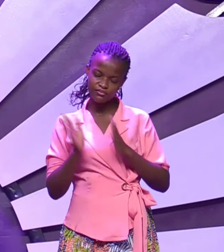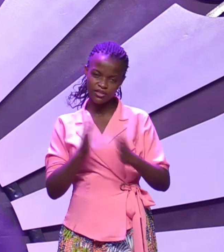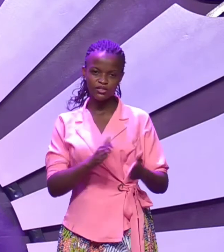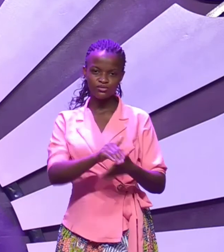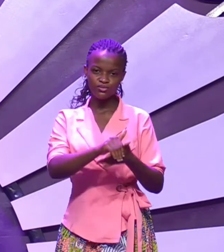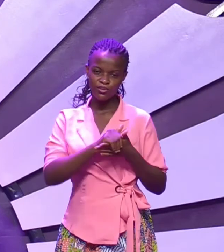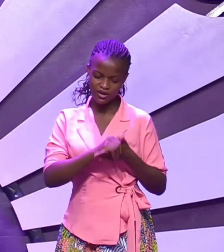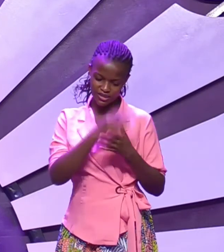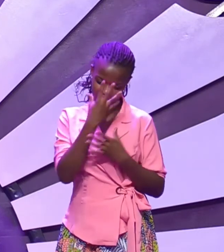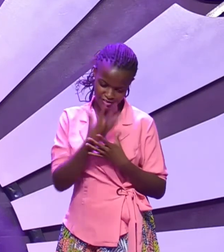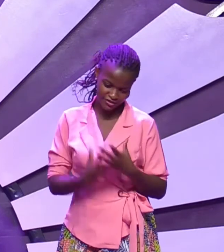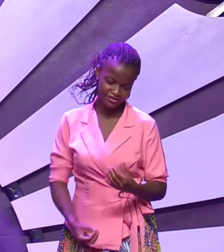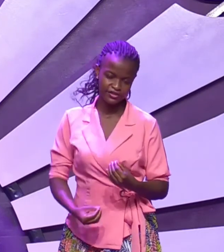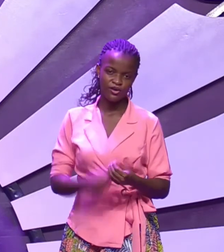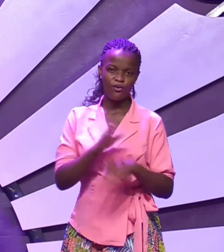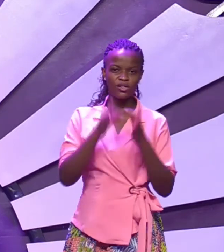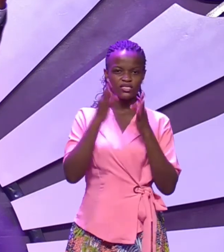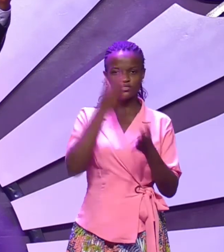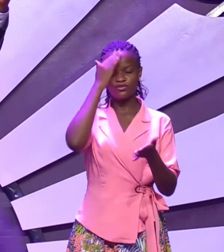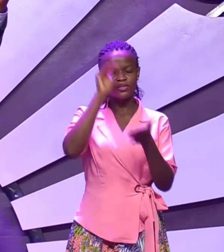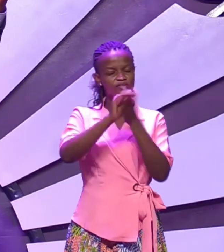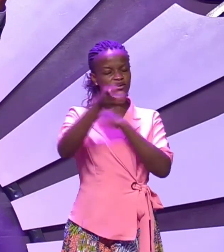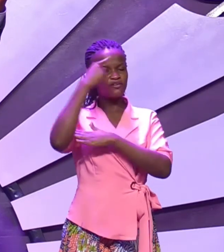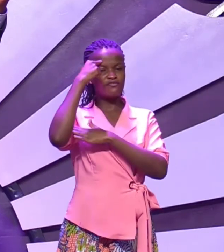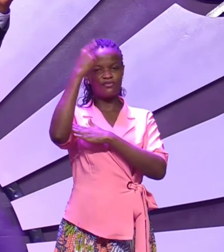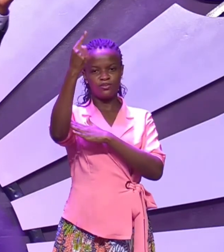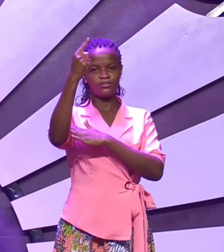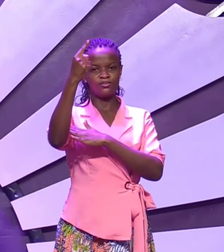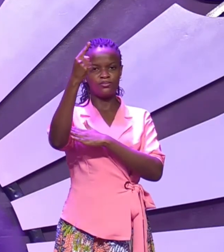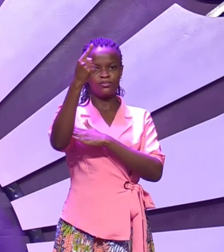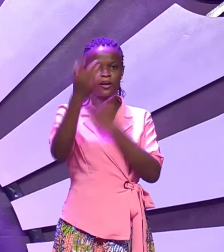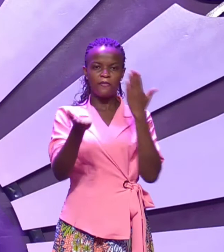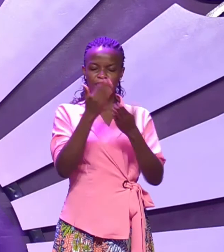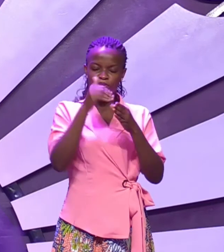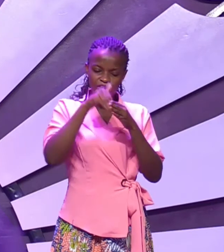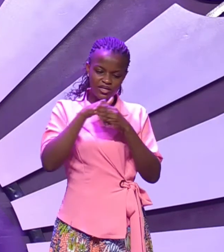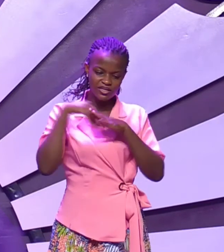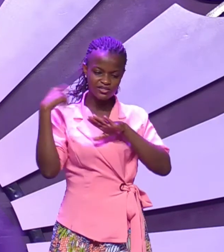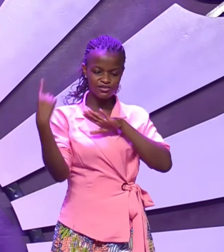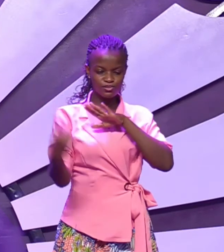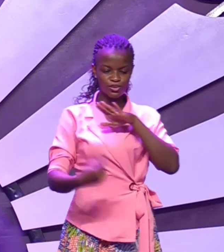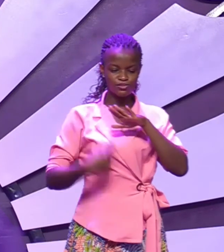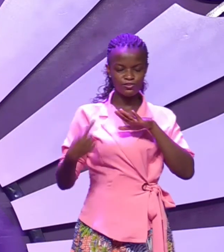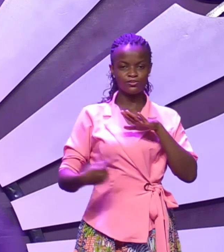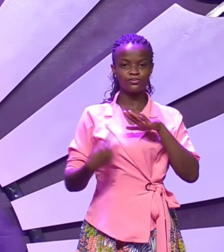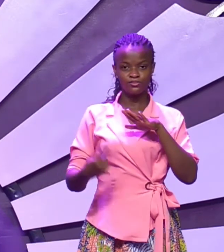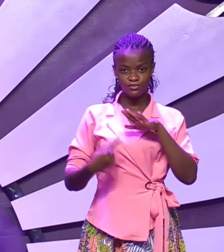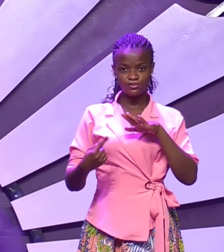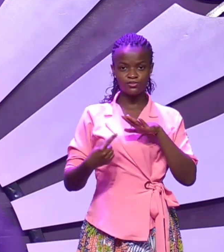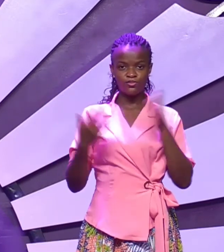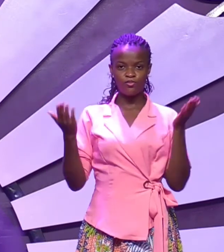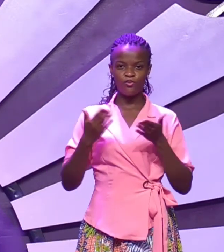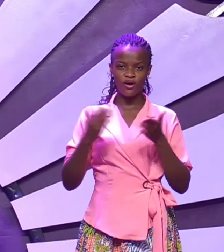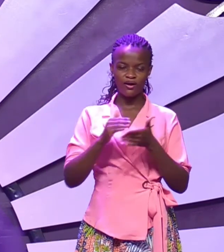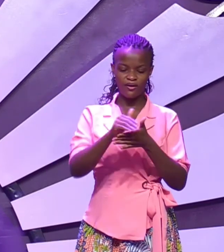whatever you've believed God for maybe you are in a situation where your